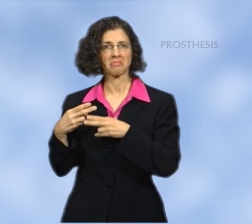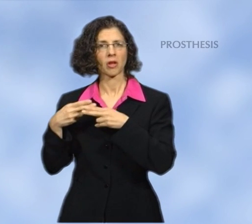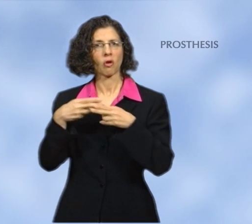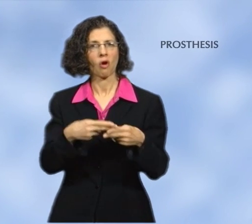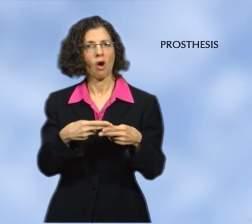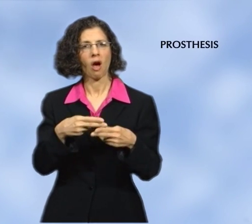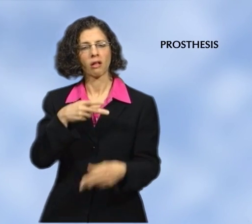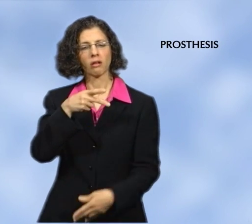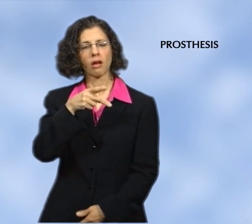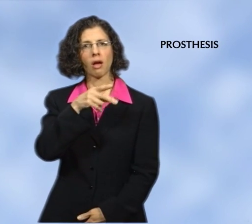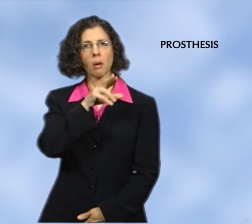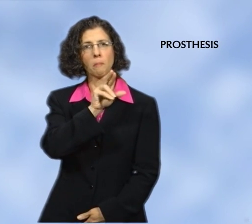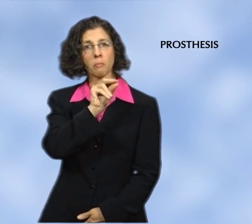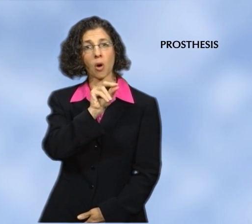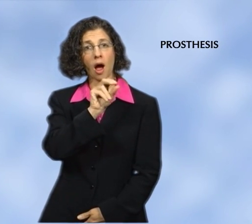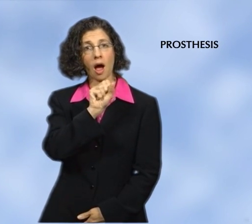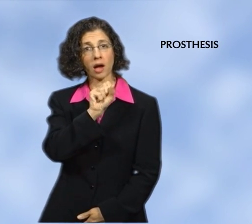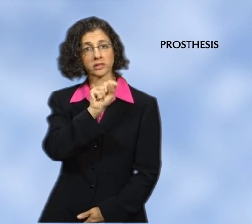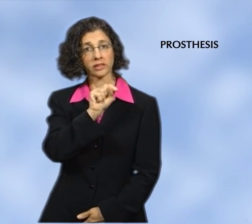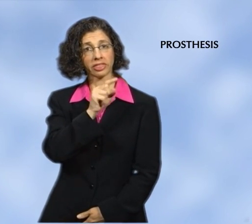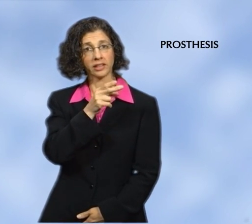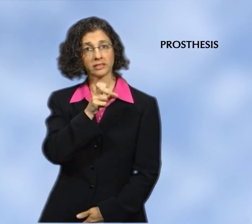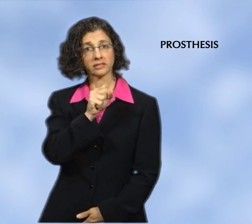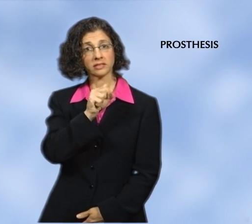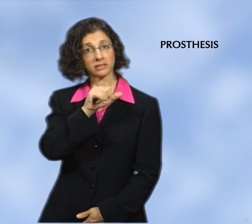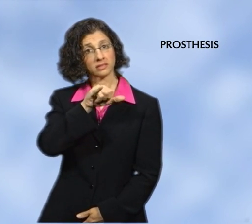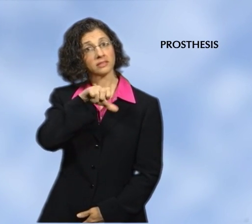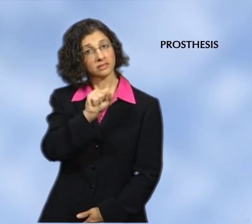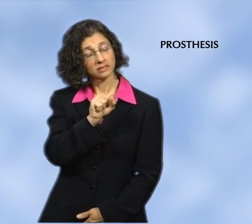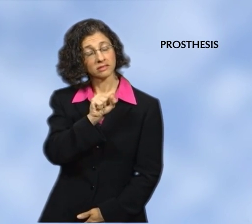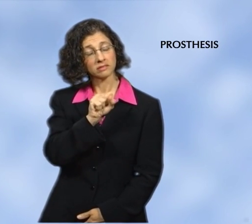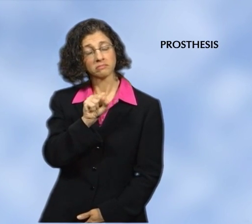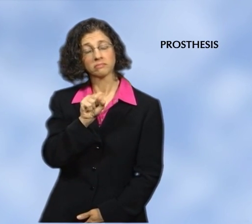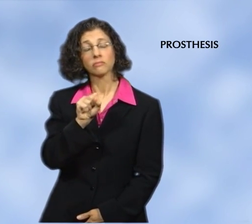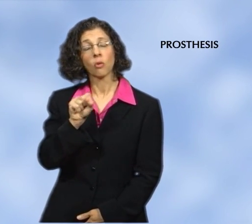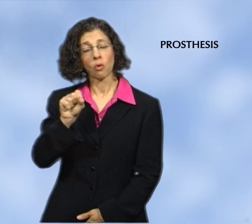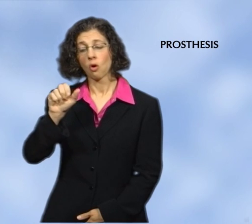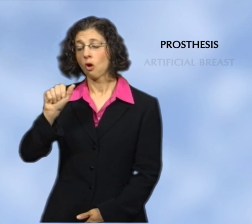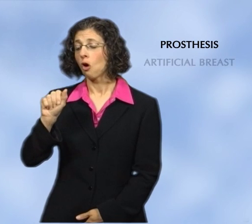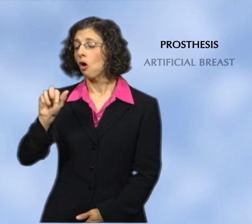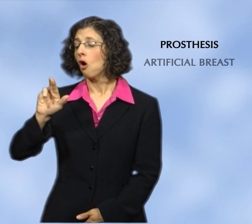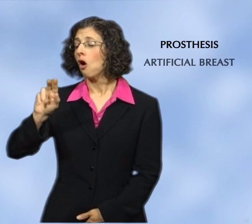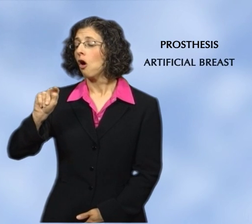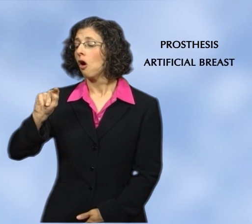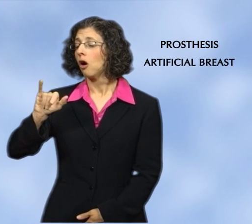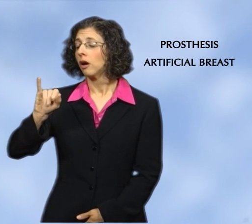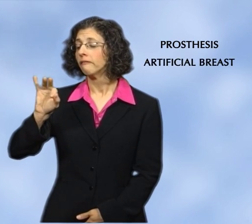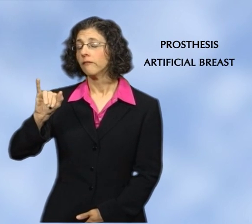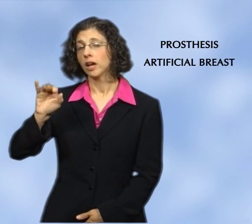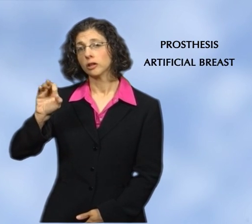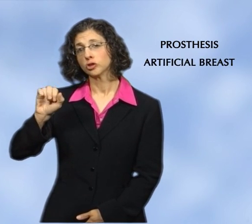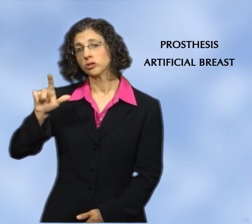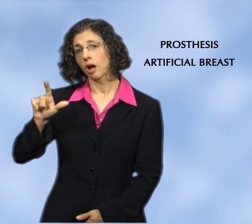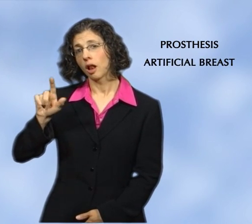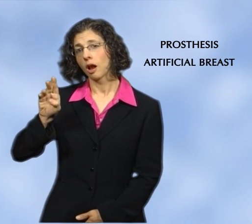This is called a prosthesis or an artificial